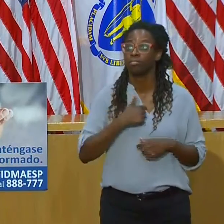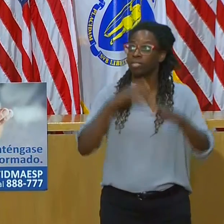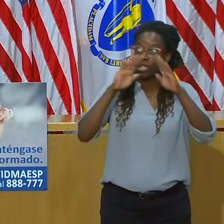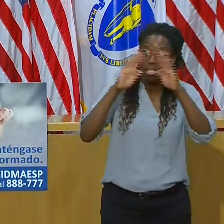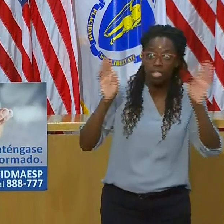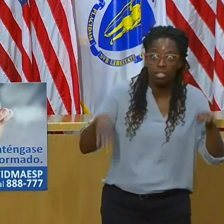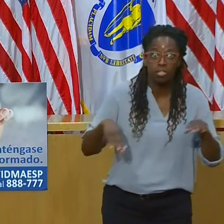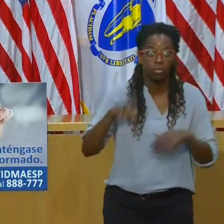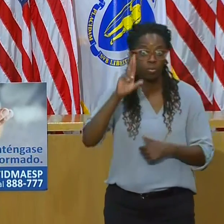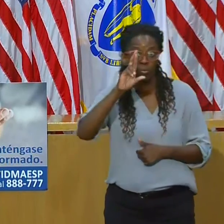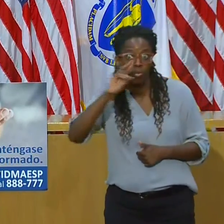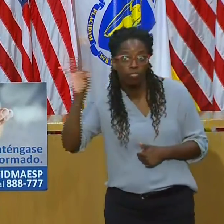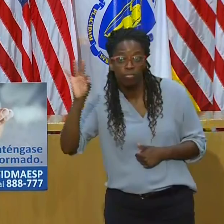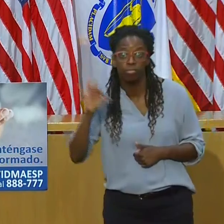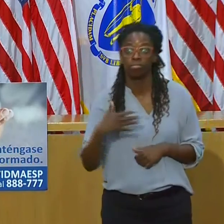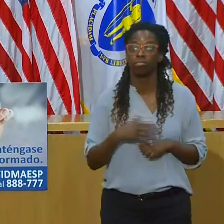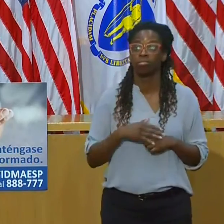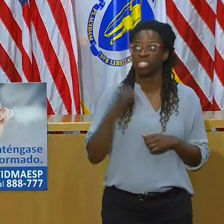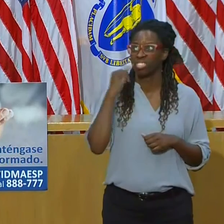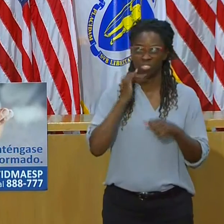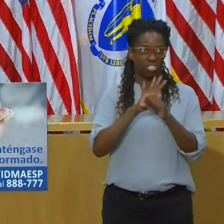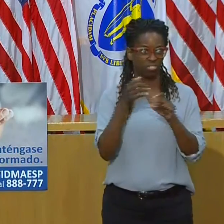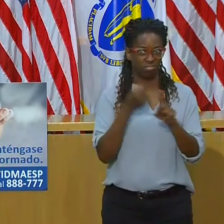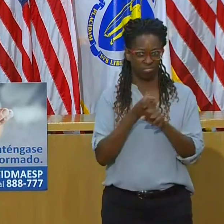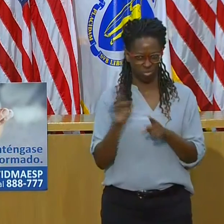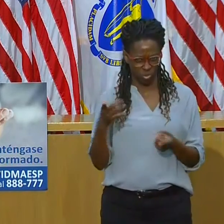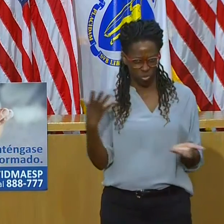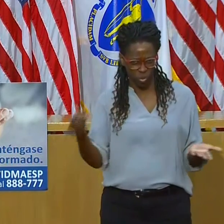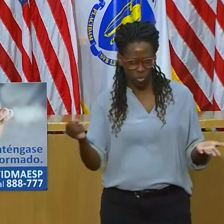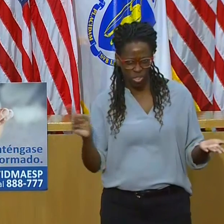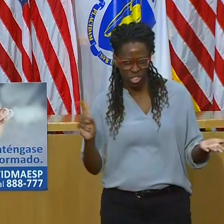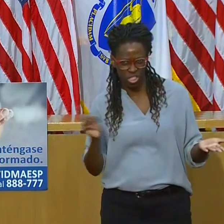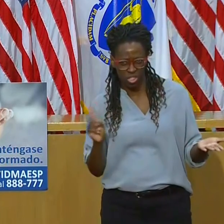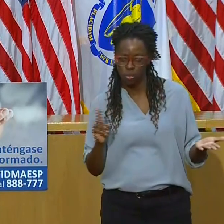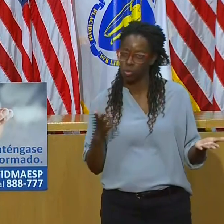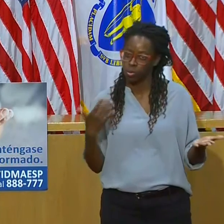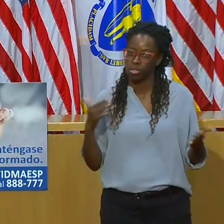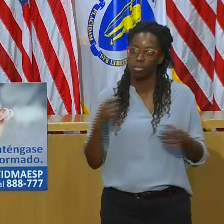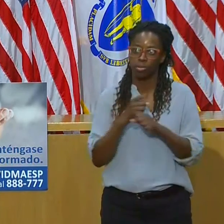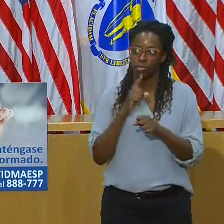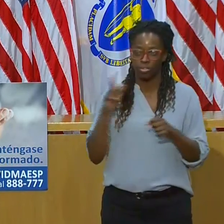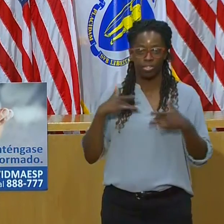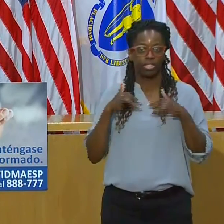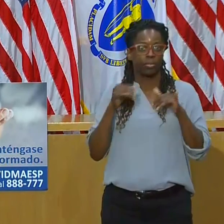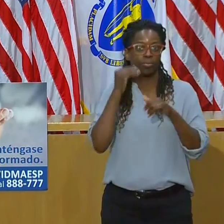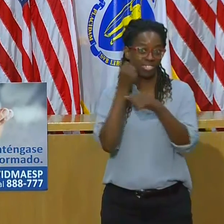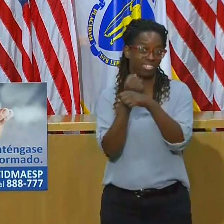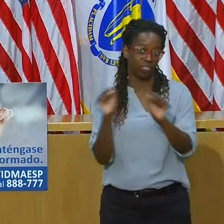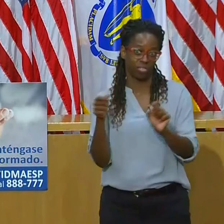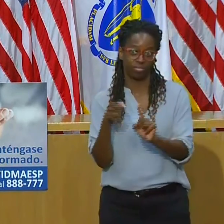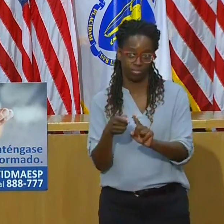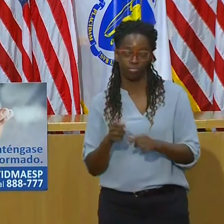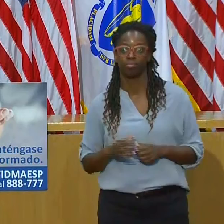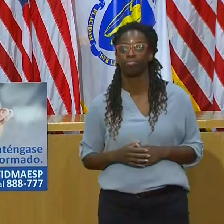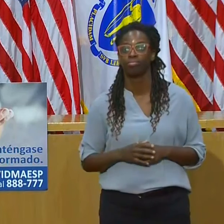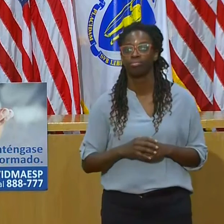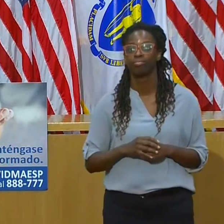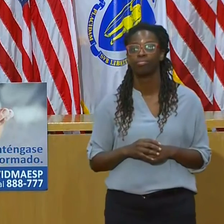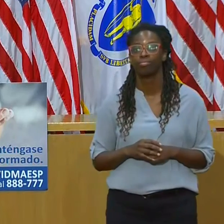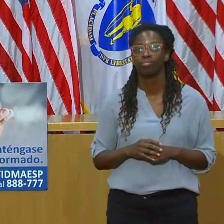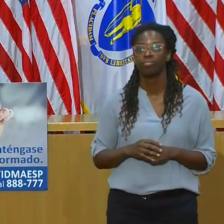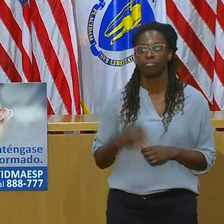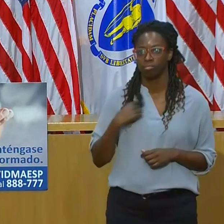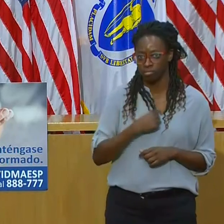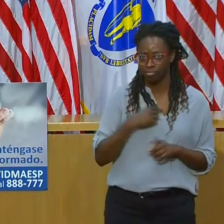This commonwealth was hit hard early on, but by working together and remaining vigilant, the governor has often and continues to remind